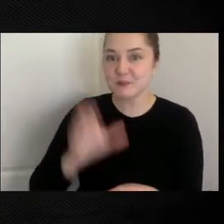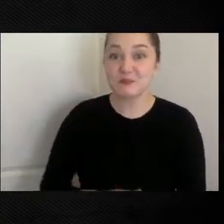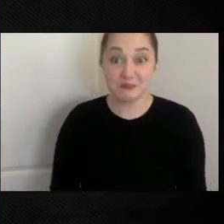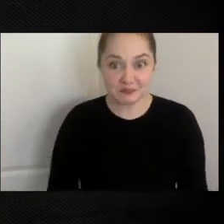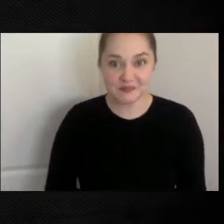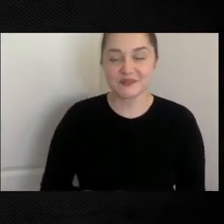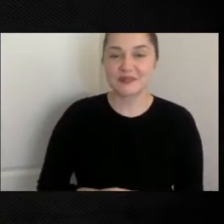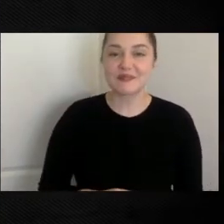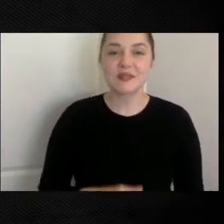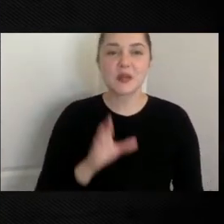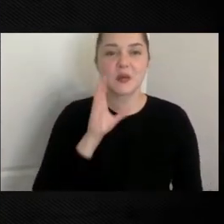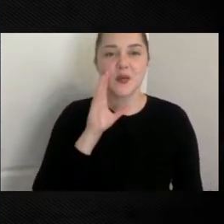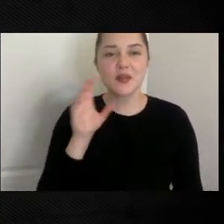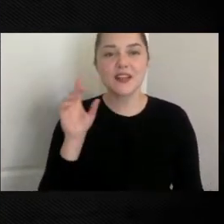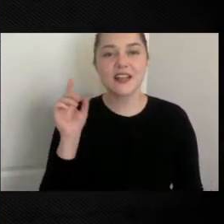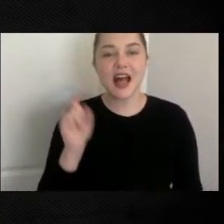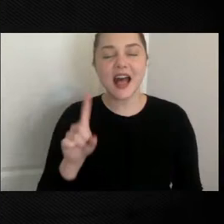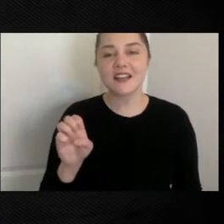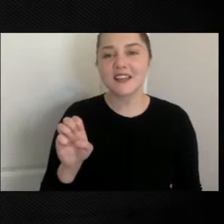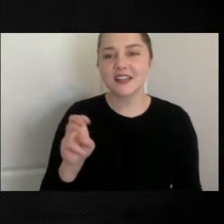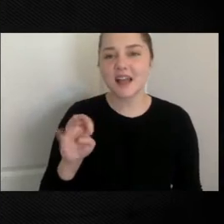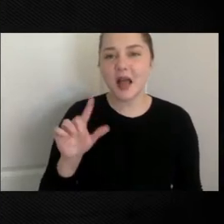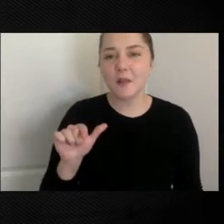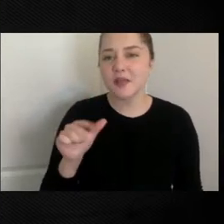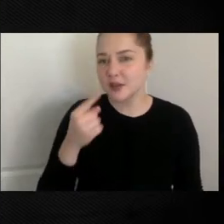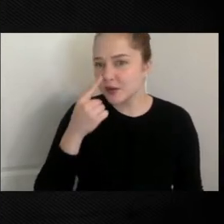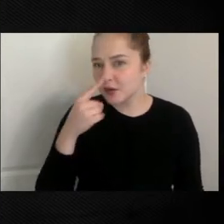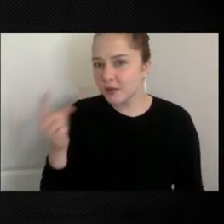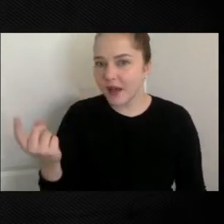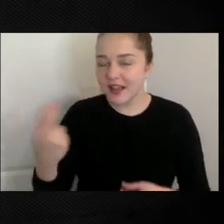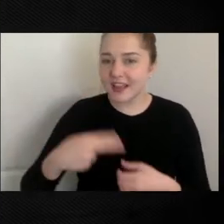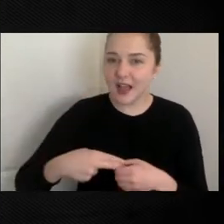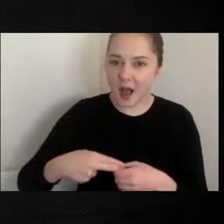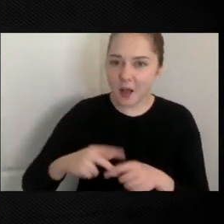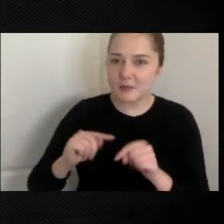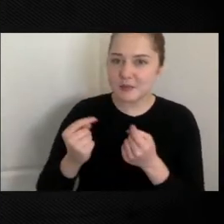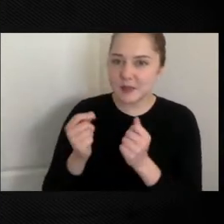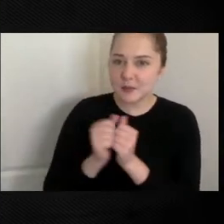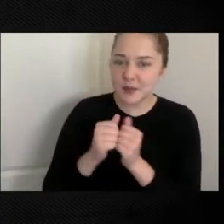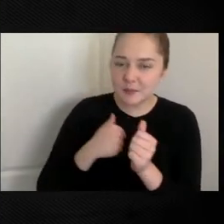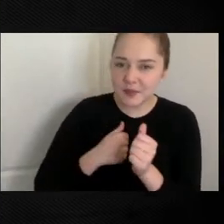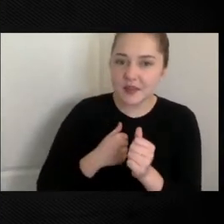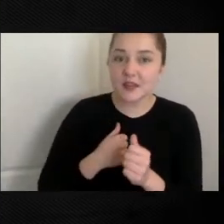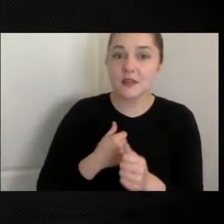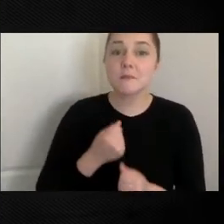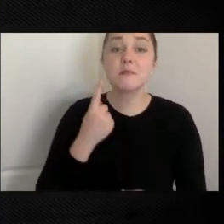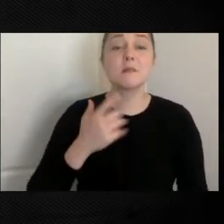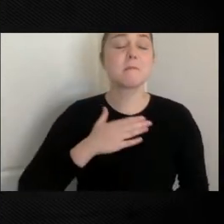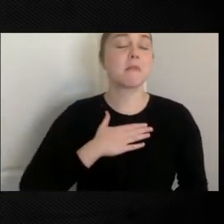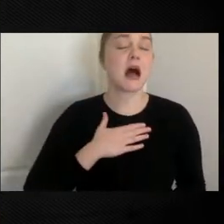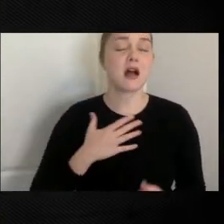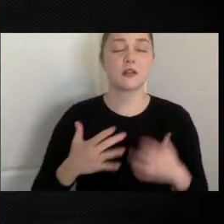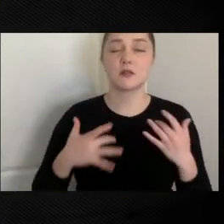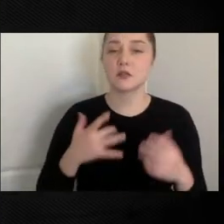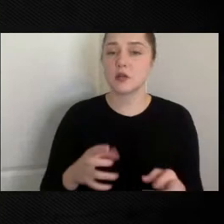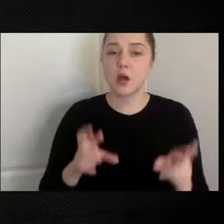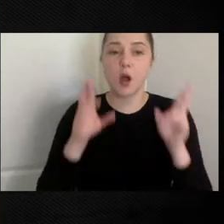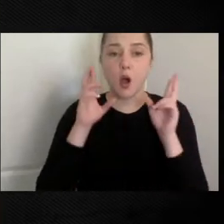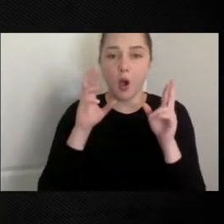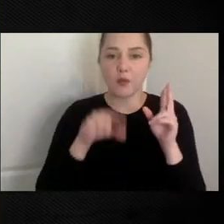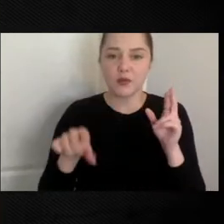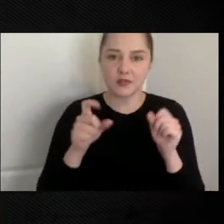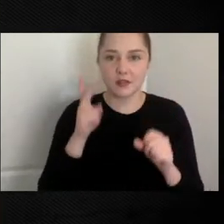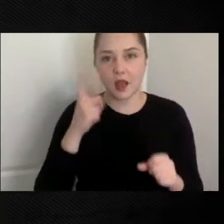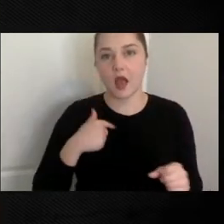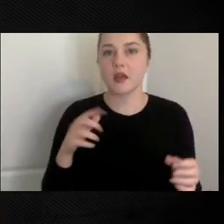I'm going to ask Emily to come in and tag team, and my joy, I hope you can tell I can